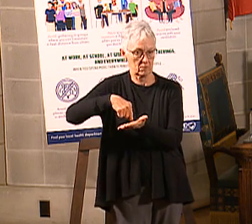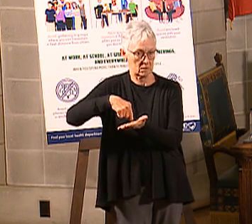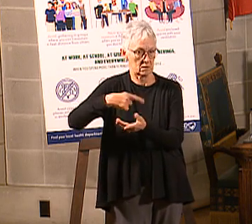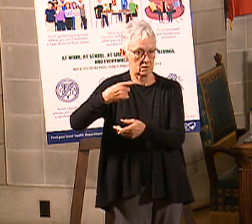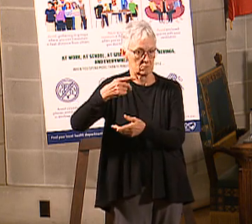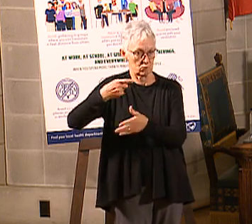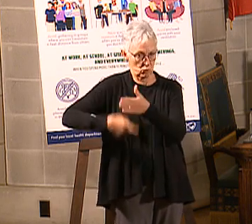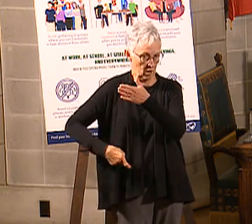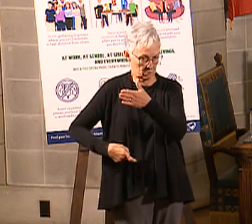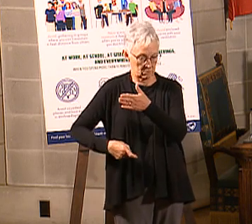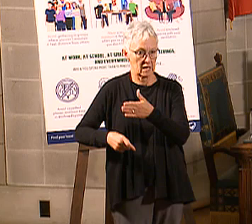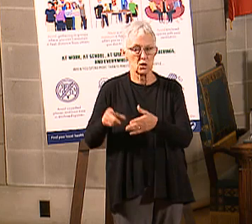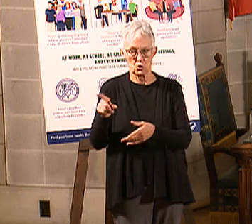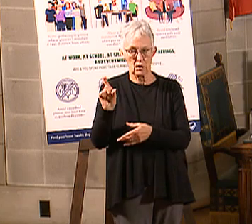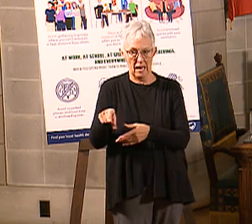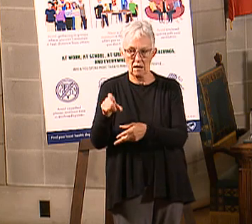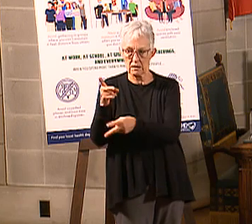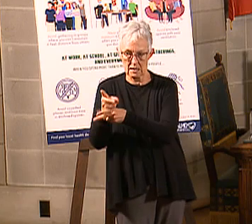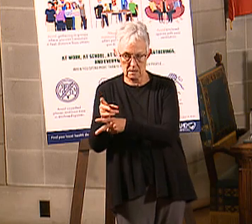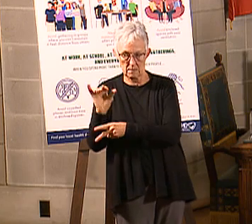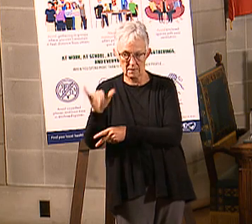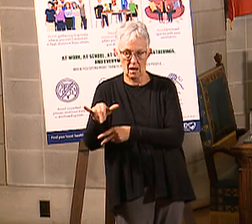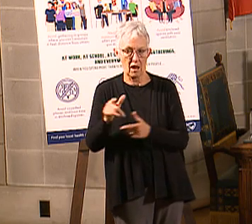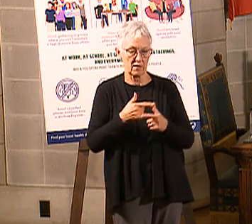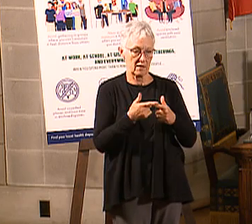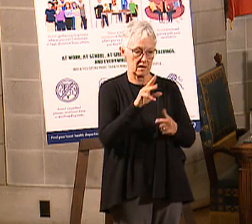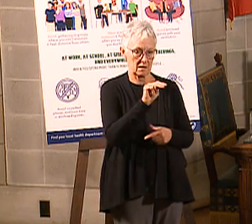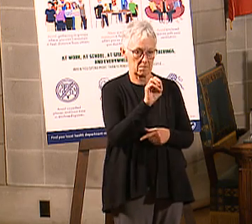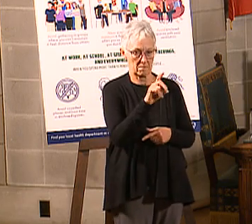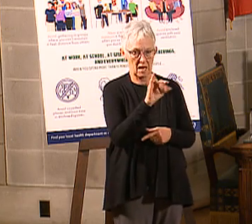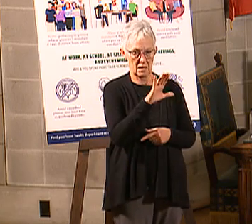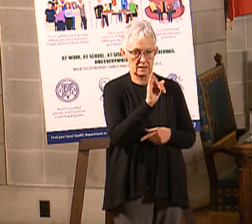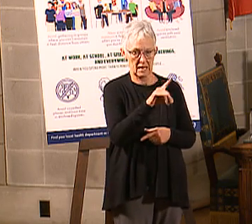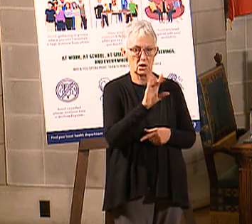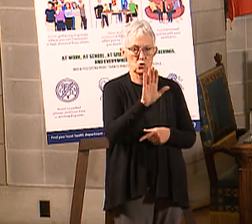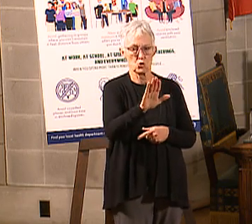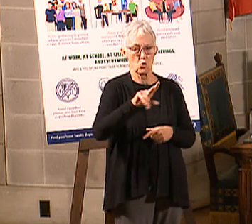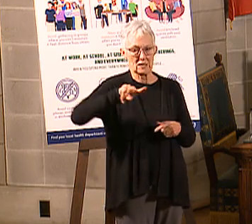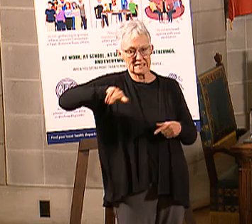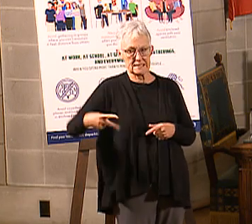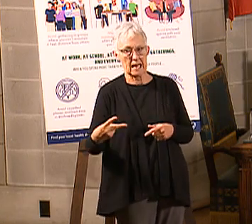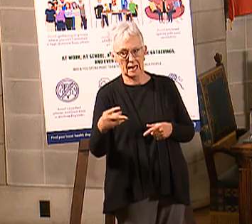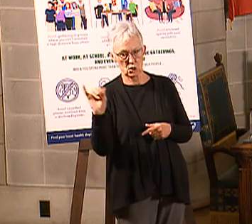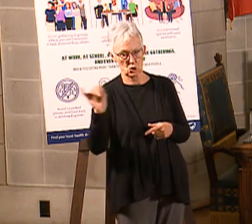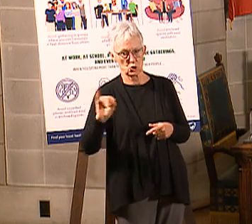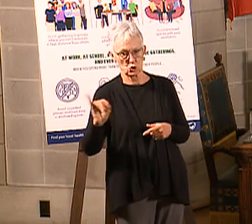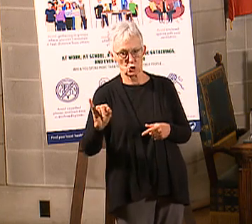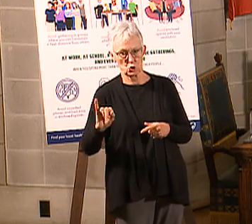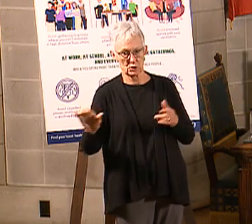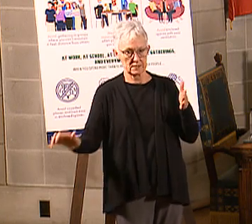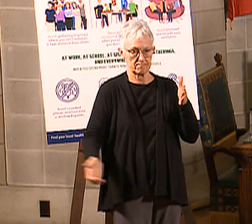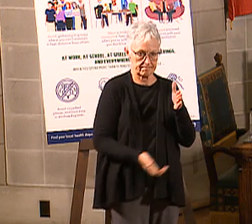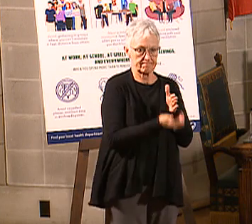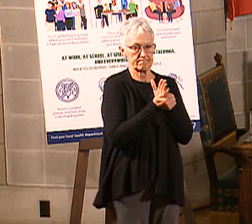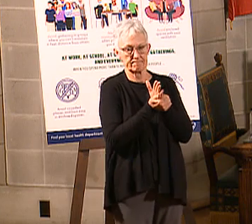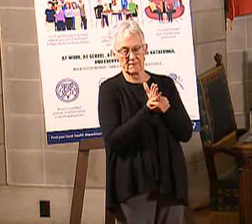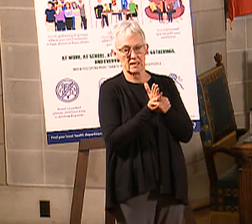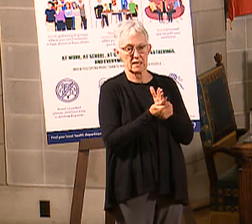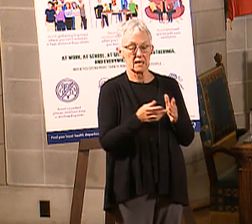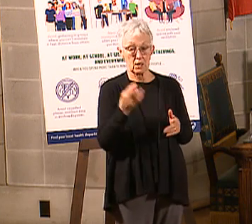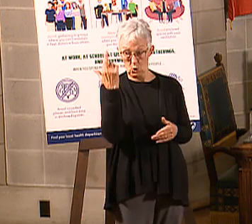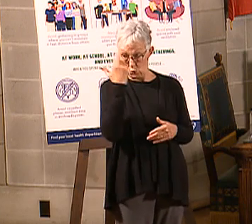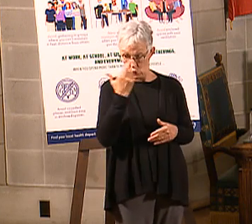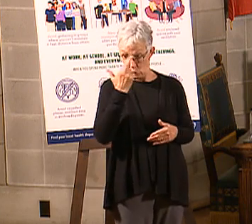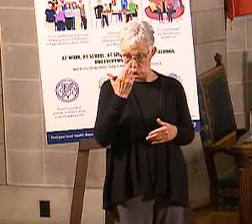And then Medicaid would come in as a secondary insurer to cover anything that your primary insurance would not cover. And the reason for that is if you